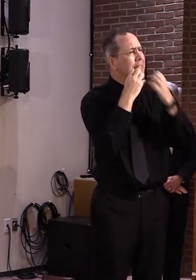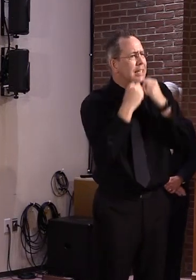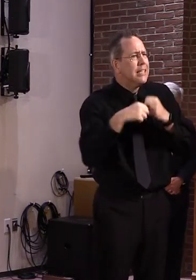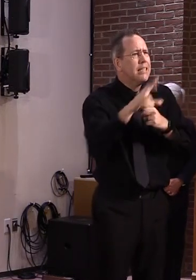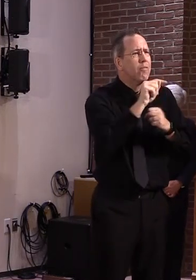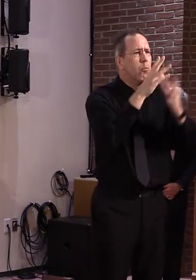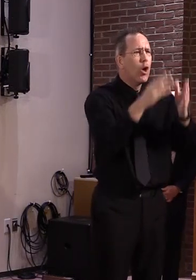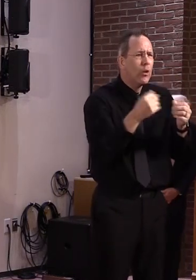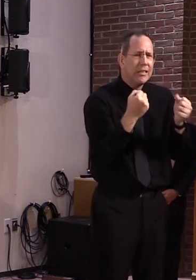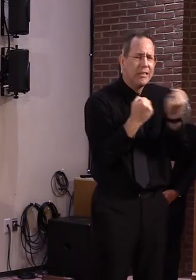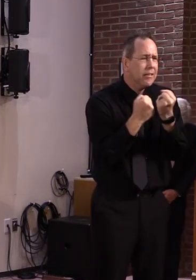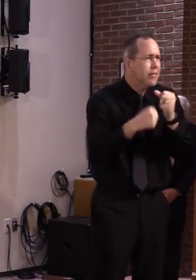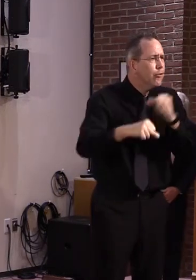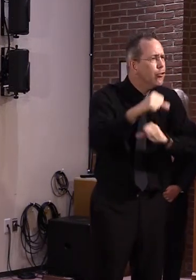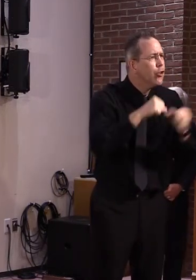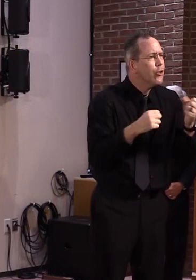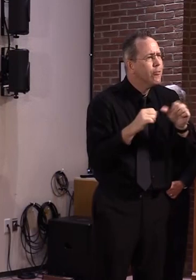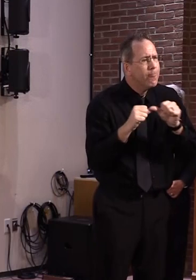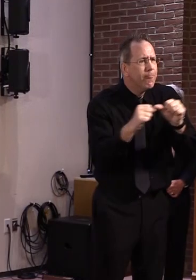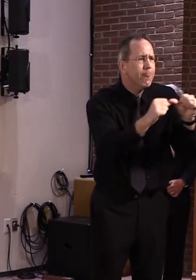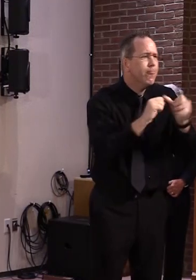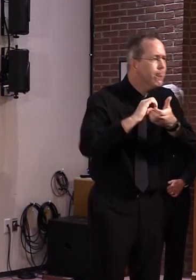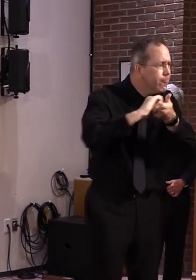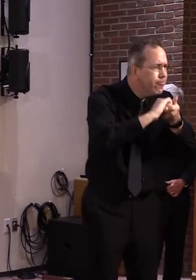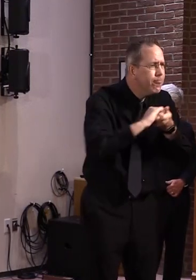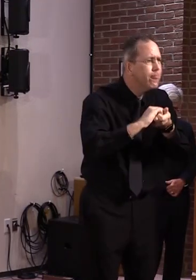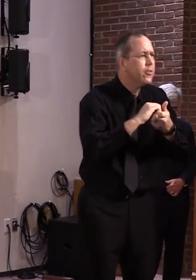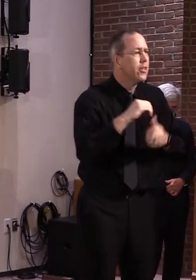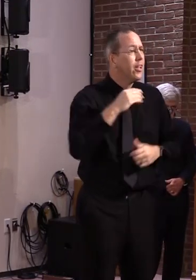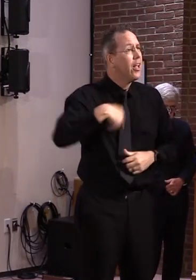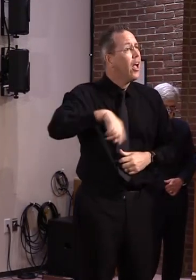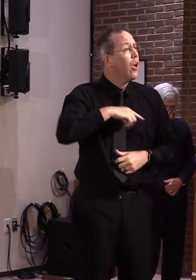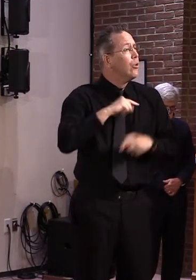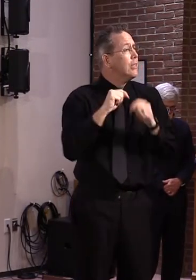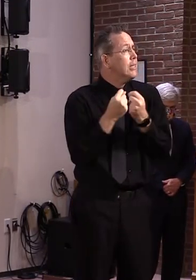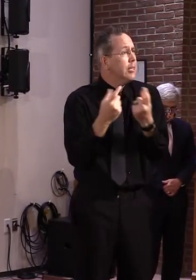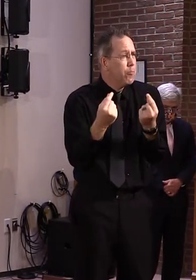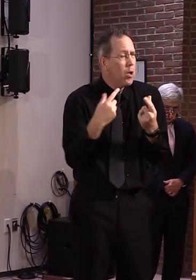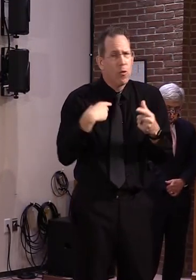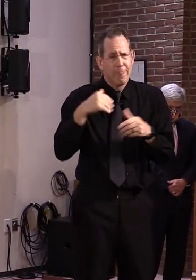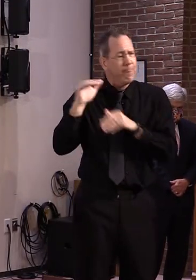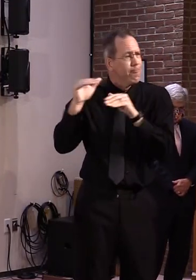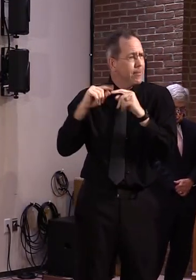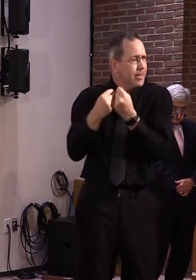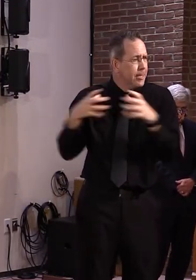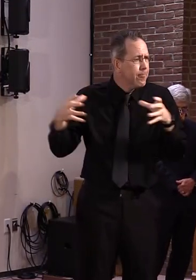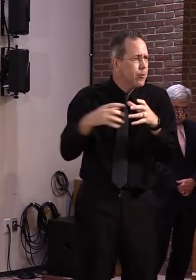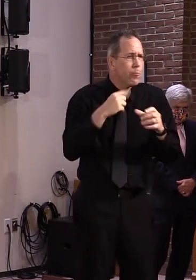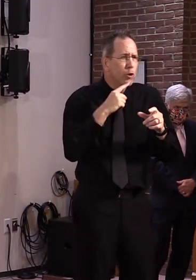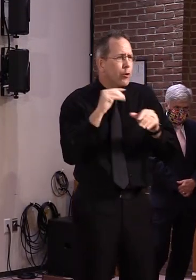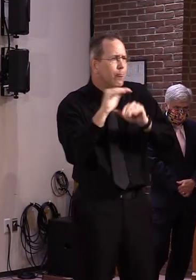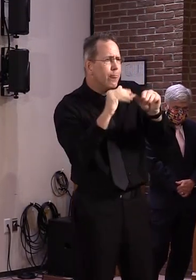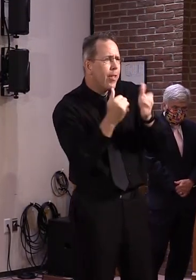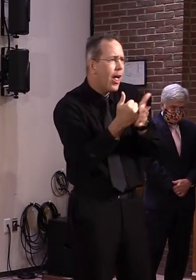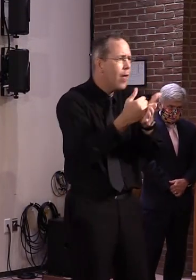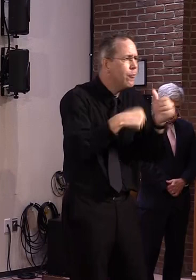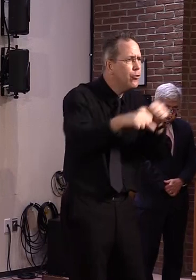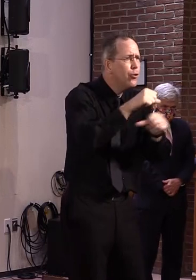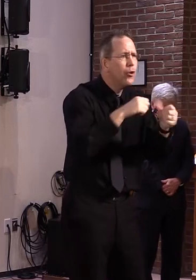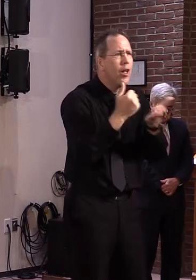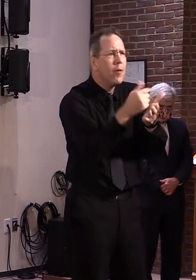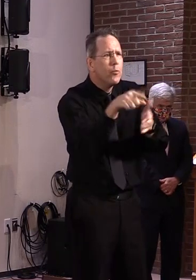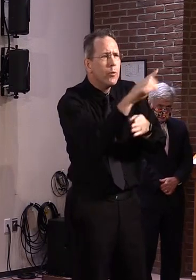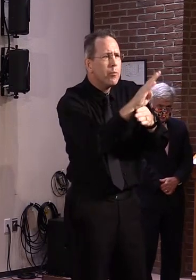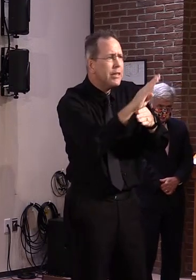and I will continue to turn every knob, pull every lever we can, to help families and businesses survive and recover from this crisis